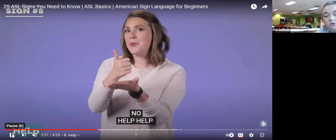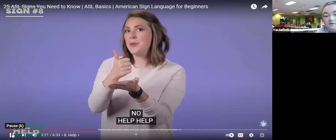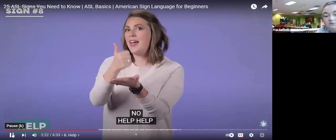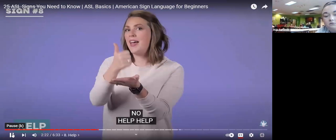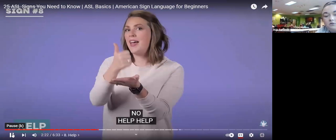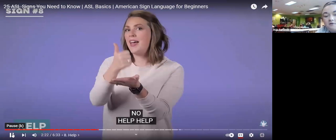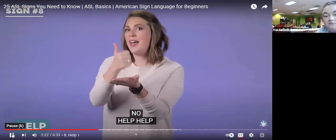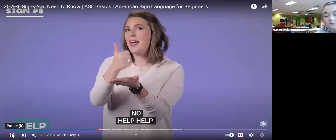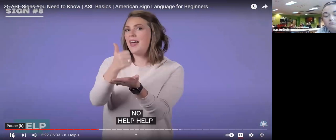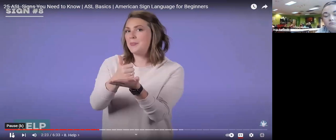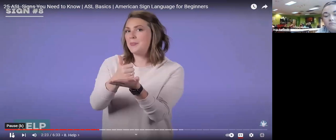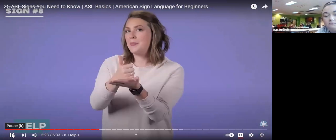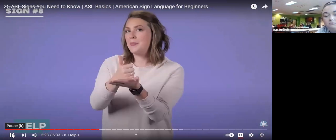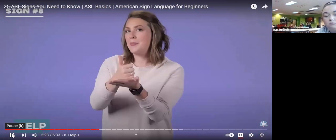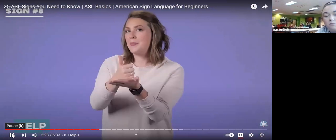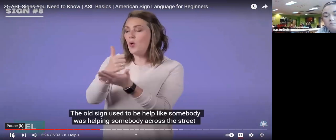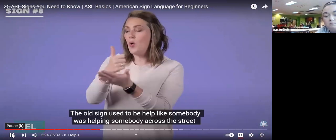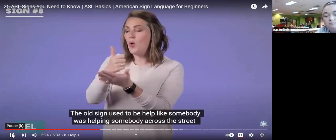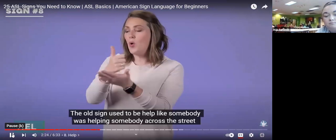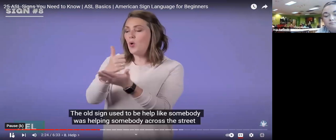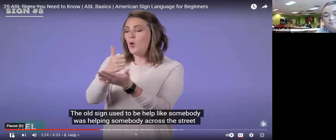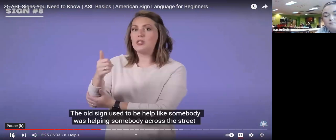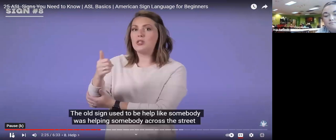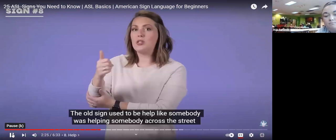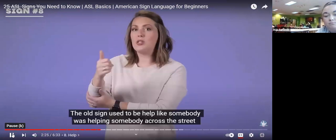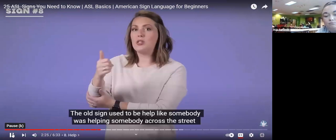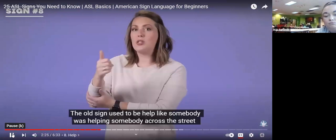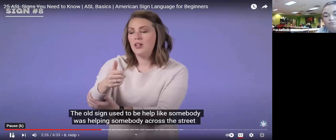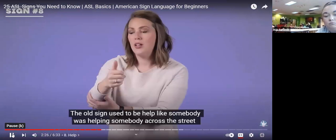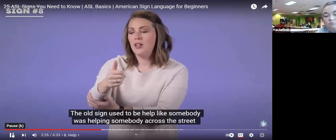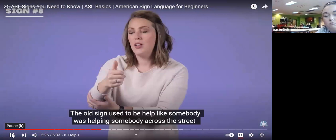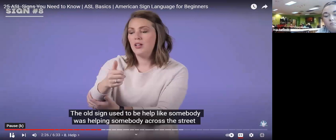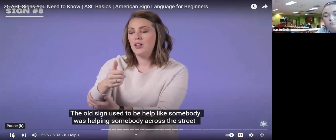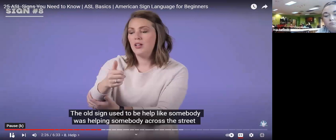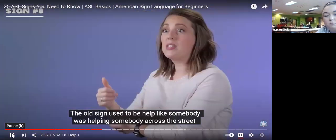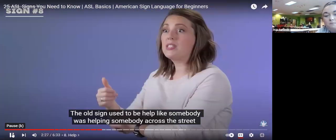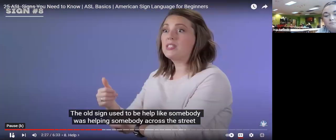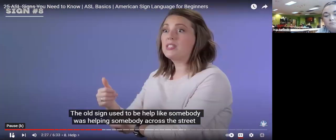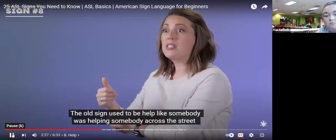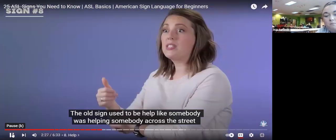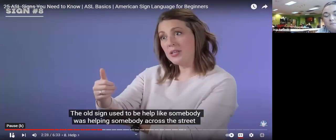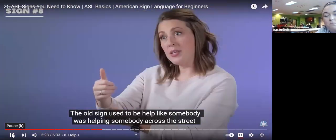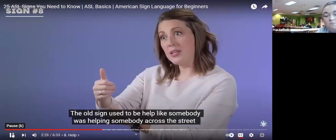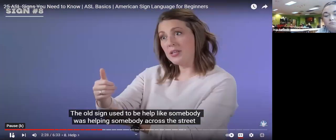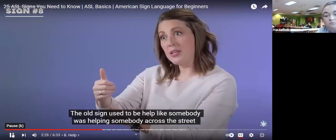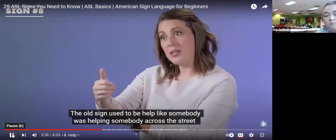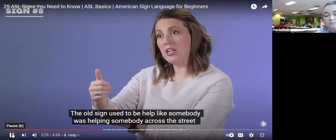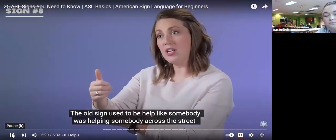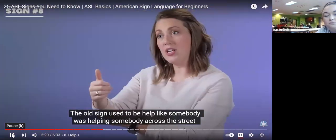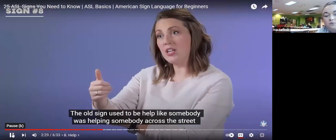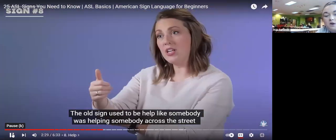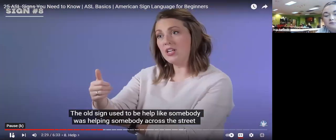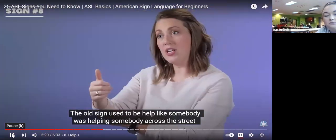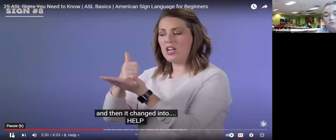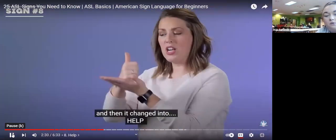help help the old sign used to be help like somebody was helping somebody across the street